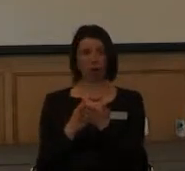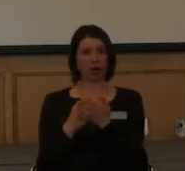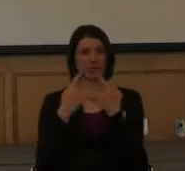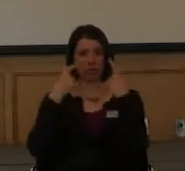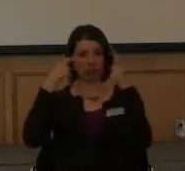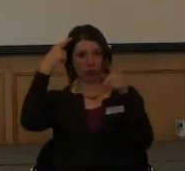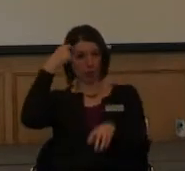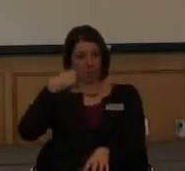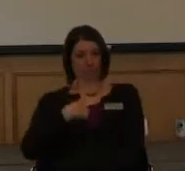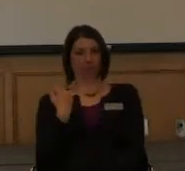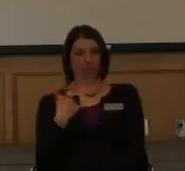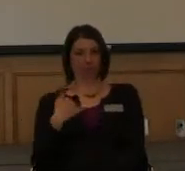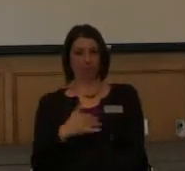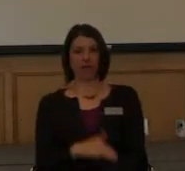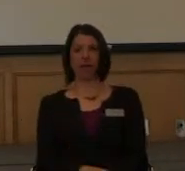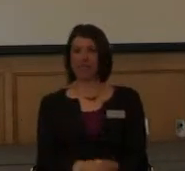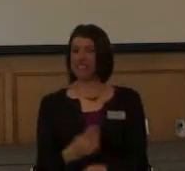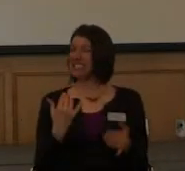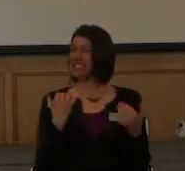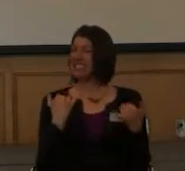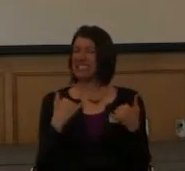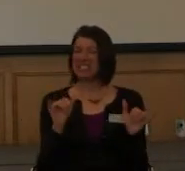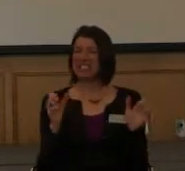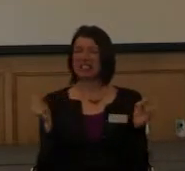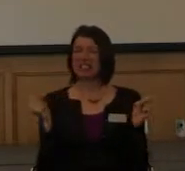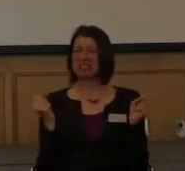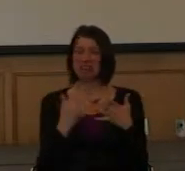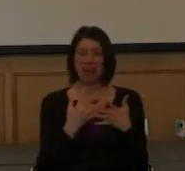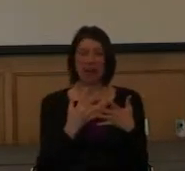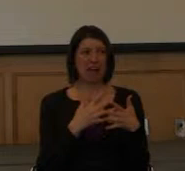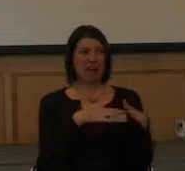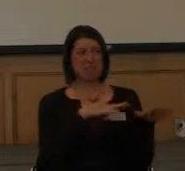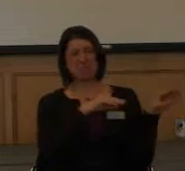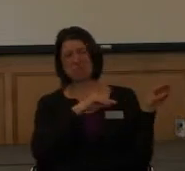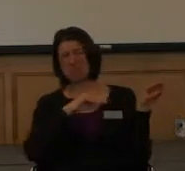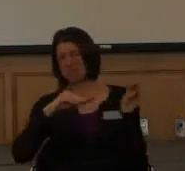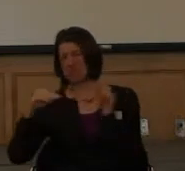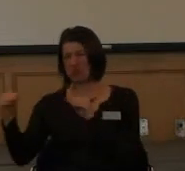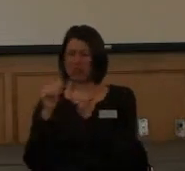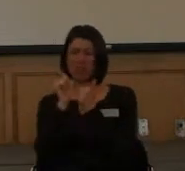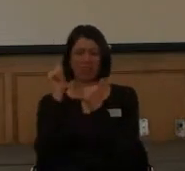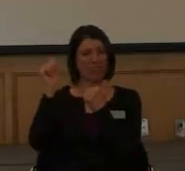But, you know, it was still a little scary. I'm moving a thousand miles away from everybody I know.